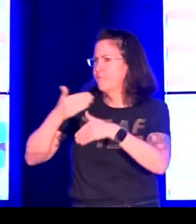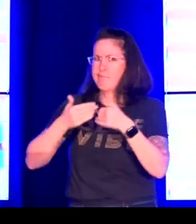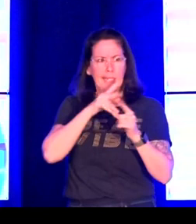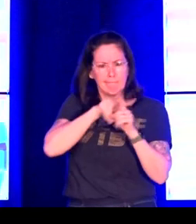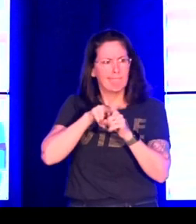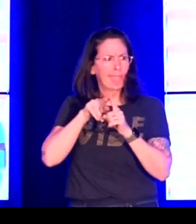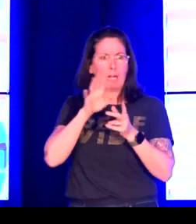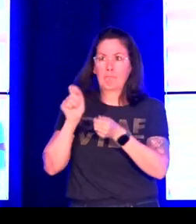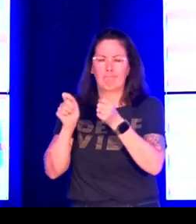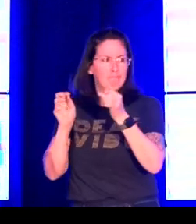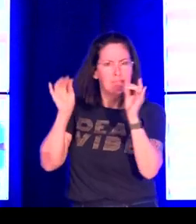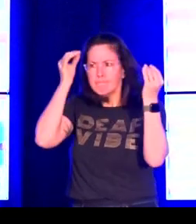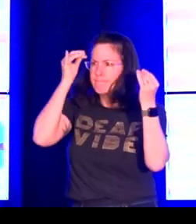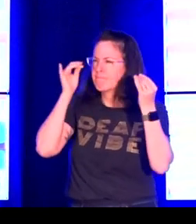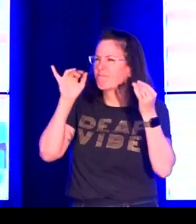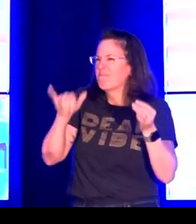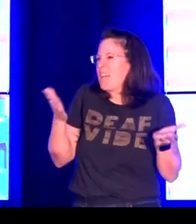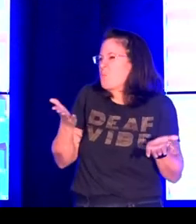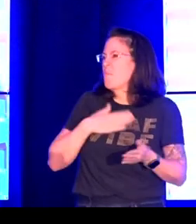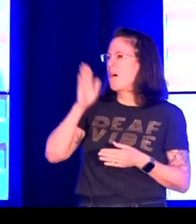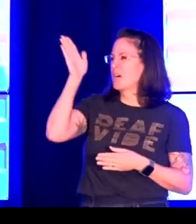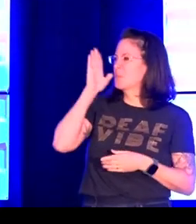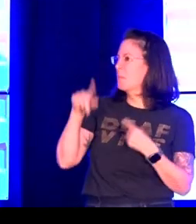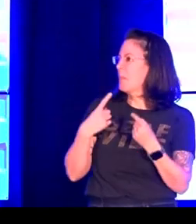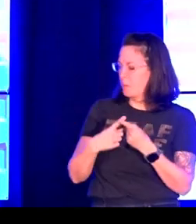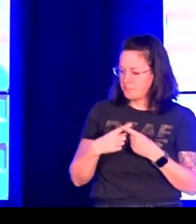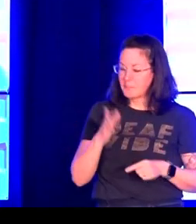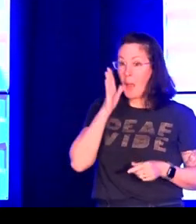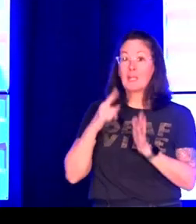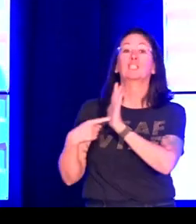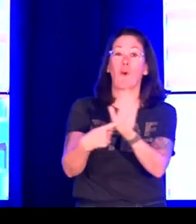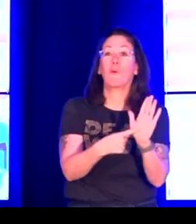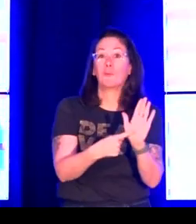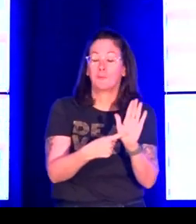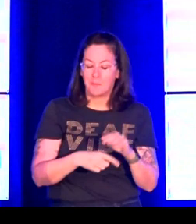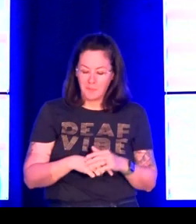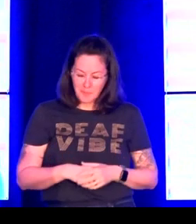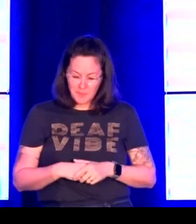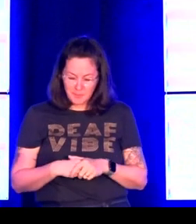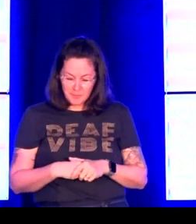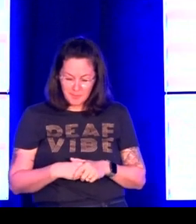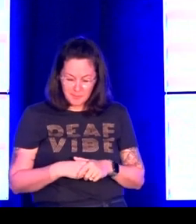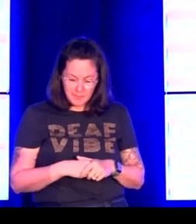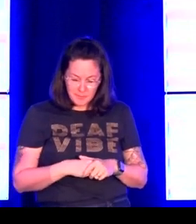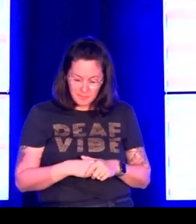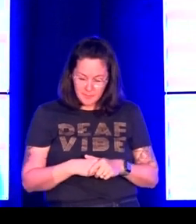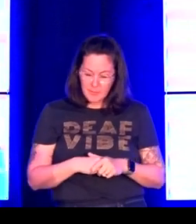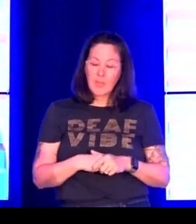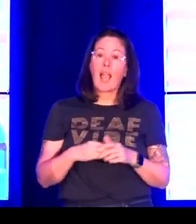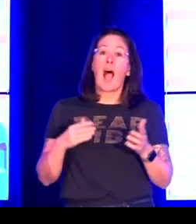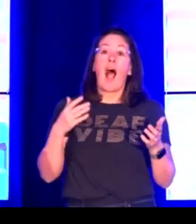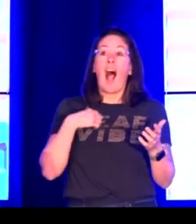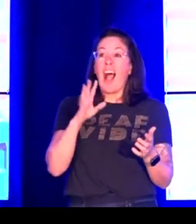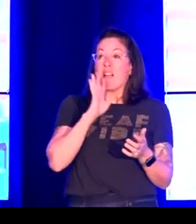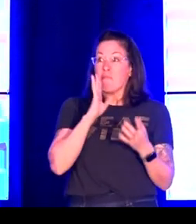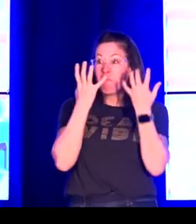project, but this broader concept of how we think about the work we do and how our positionality shows up in